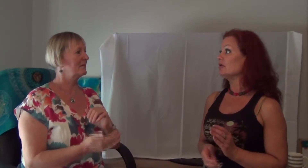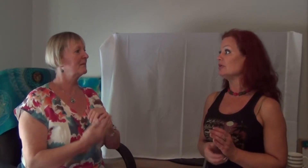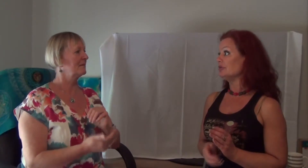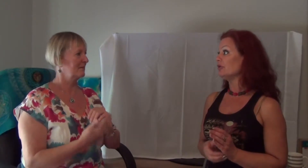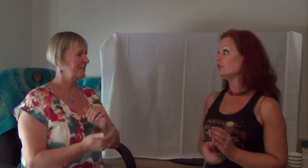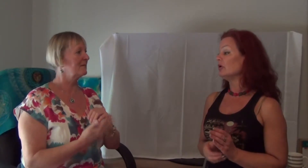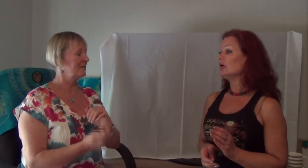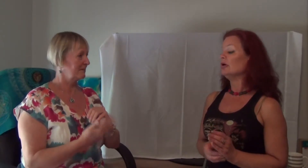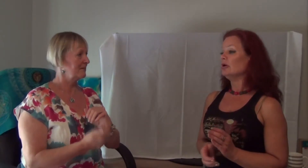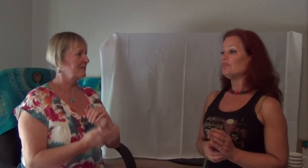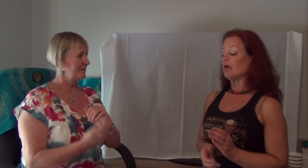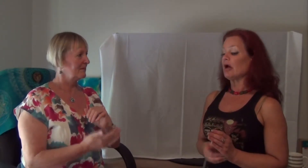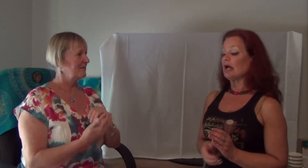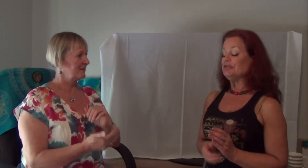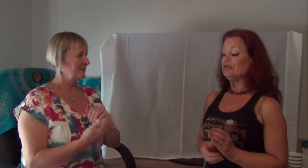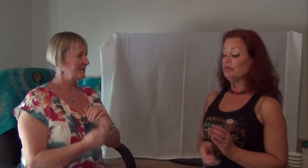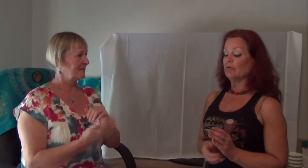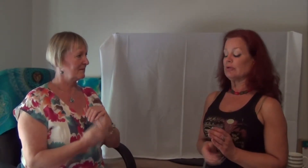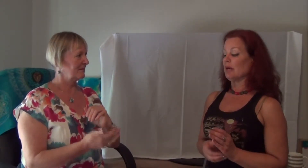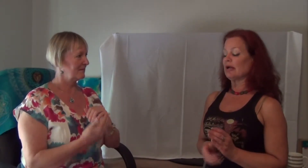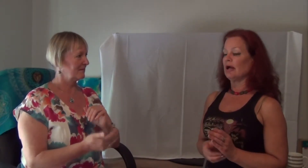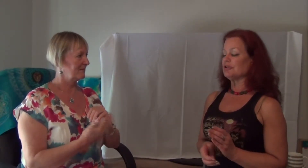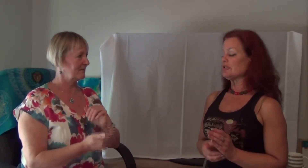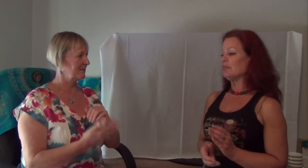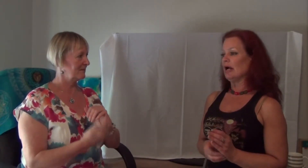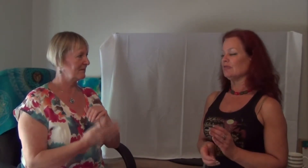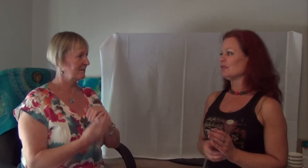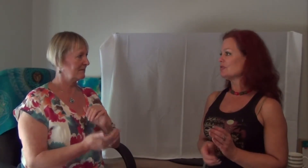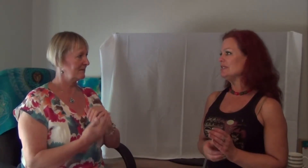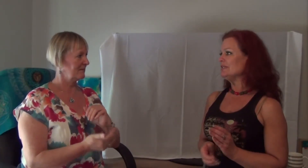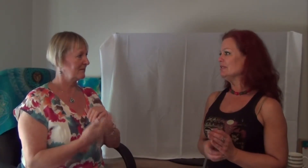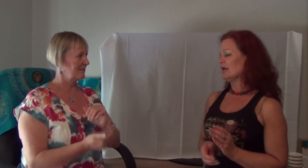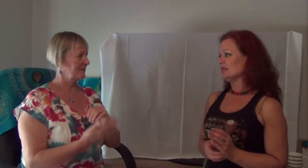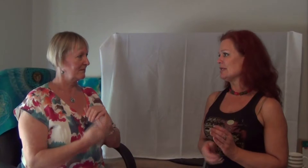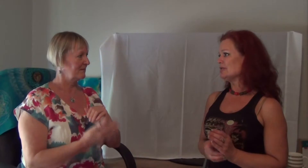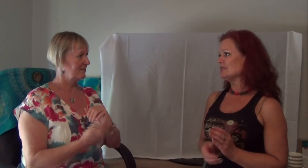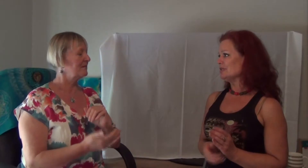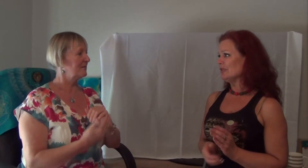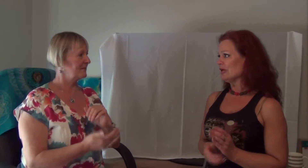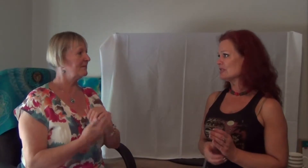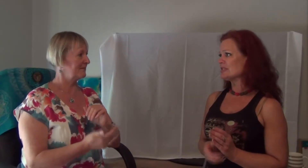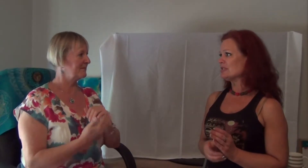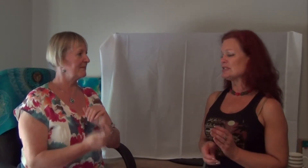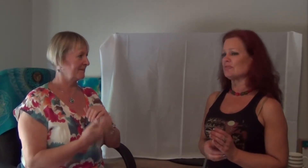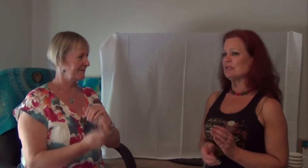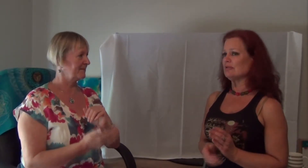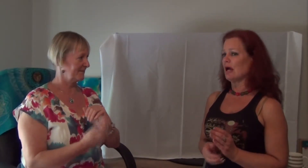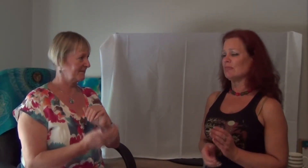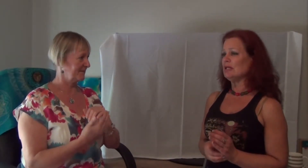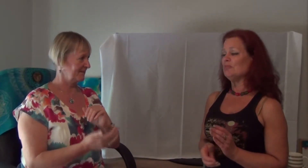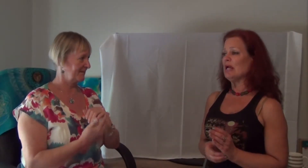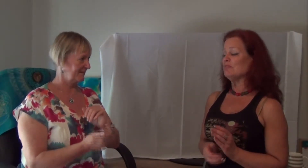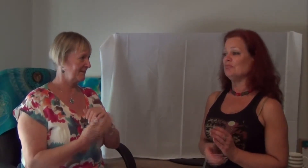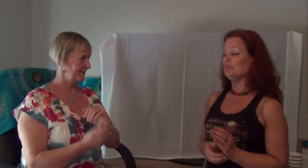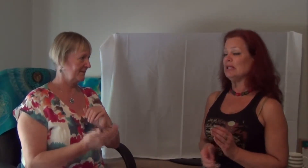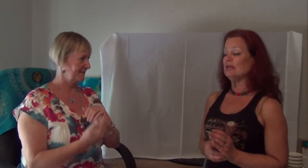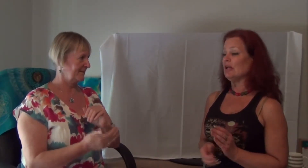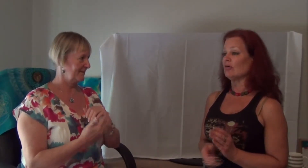he could do. I do know in my conscious mind, of course, he did not intend to do this. He may be an